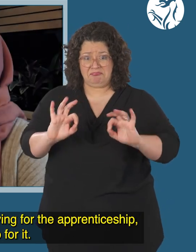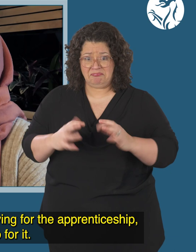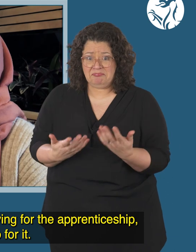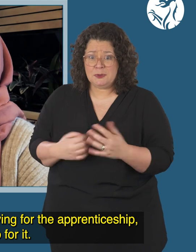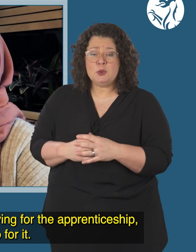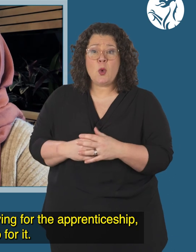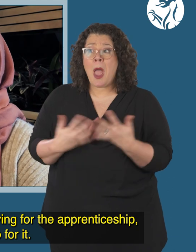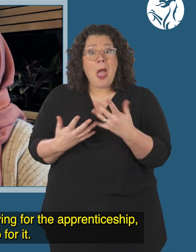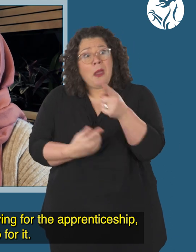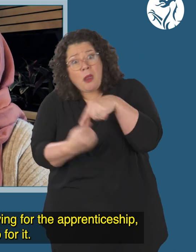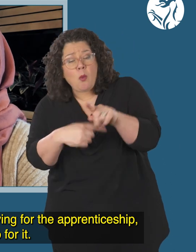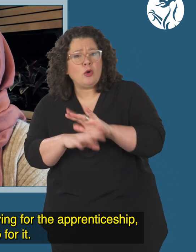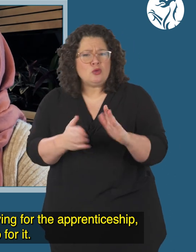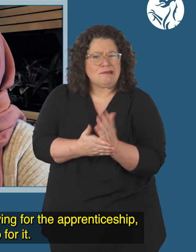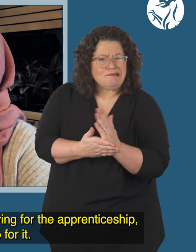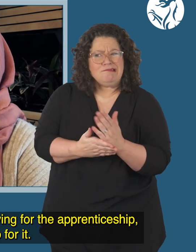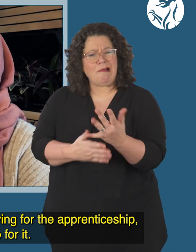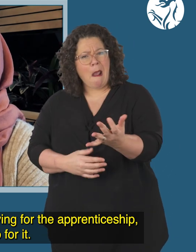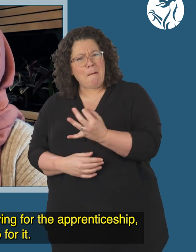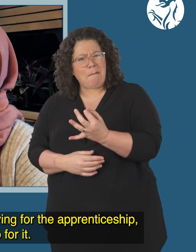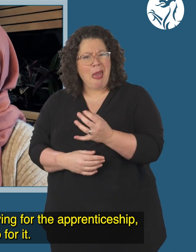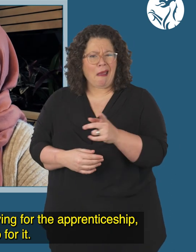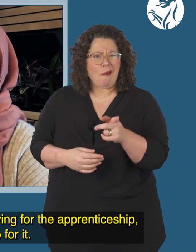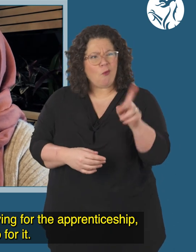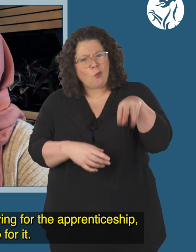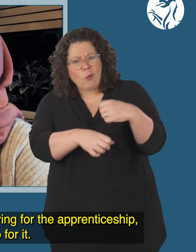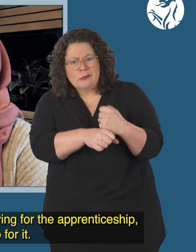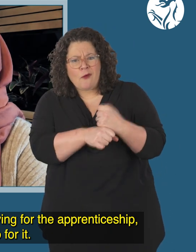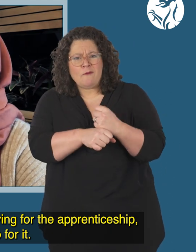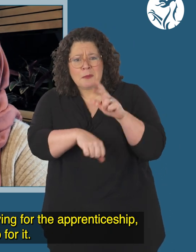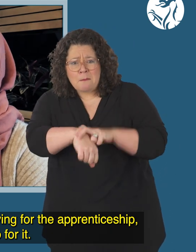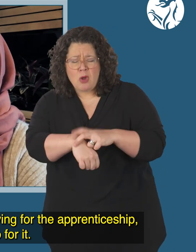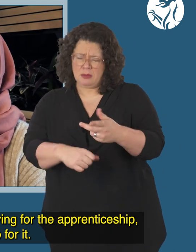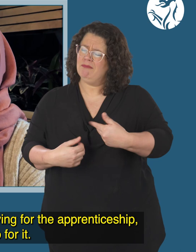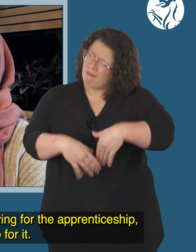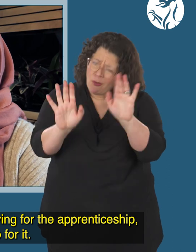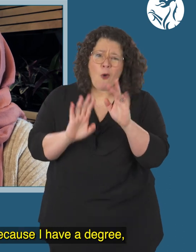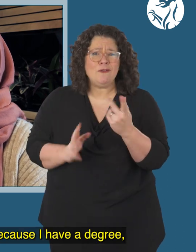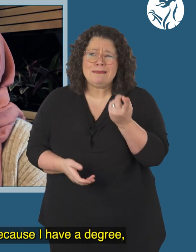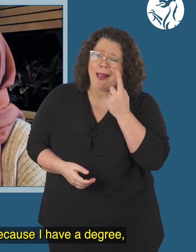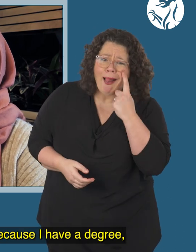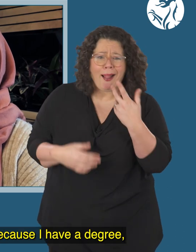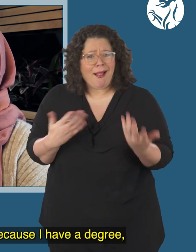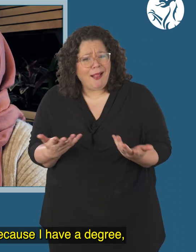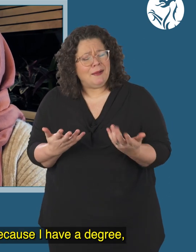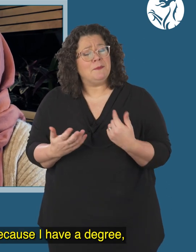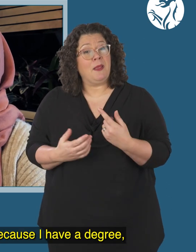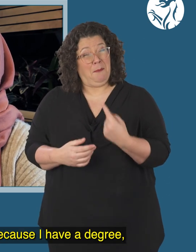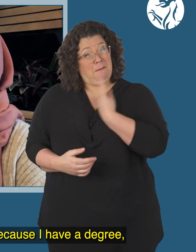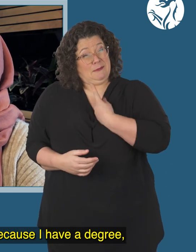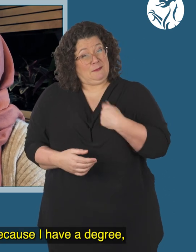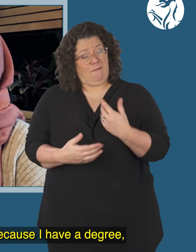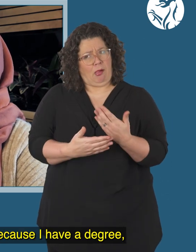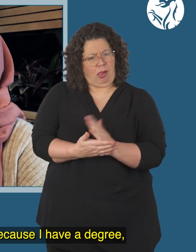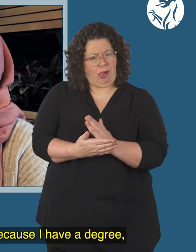for anyone who's not sure about applying for the apprenticeship i would say just go for it i was also unsure before